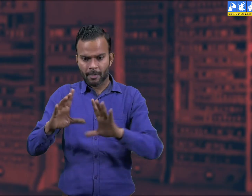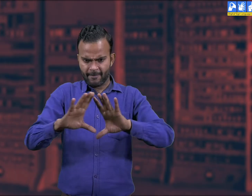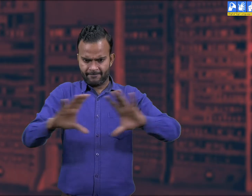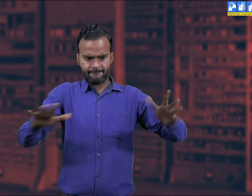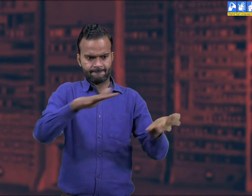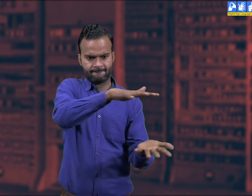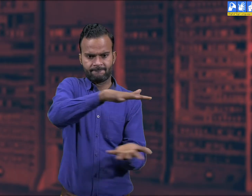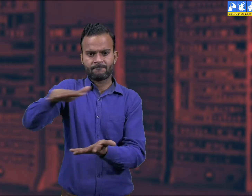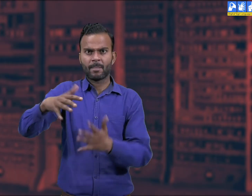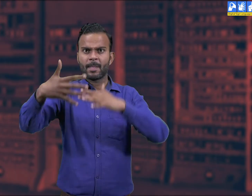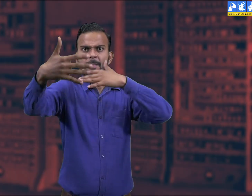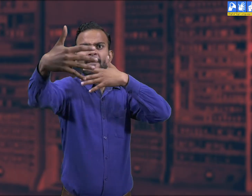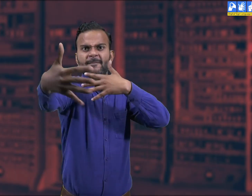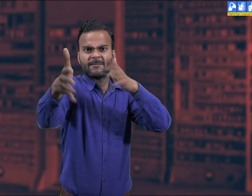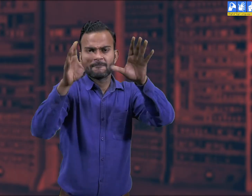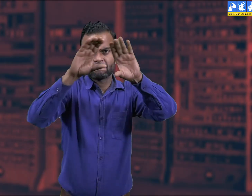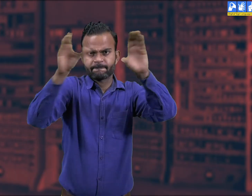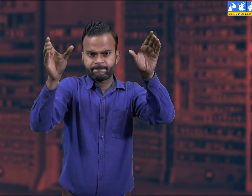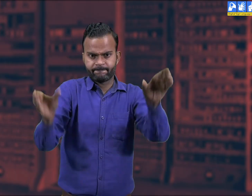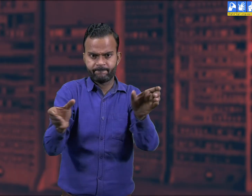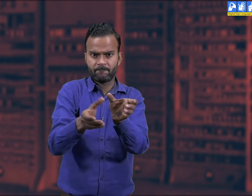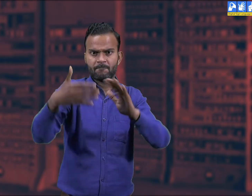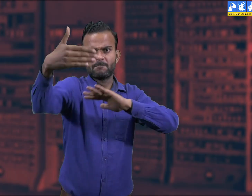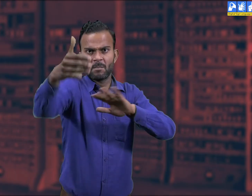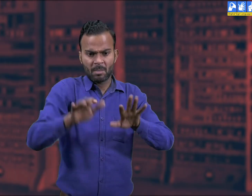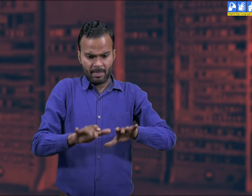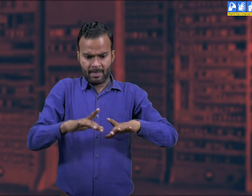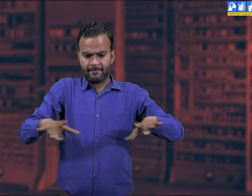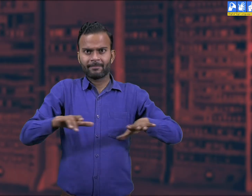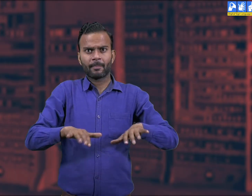There are many changes being done in the computer technology.